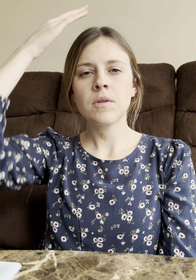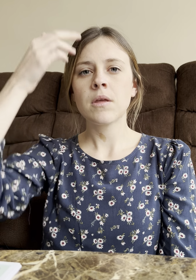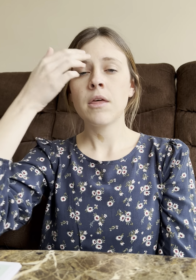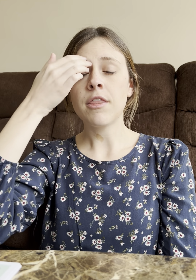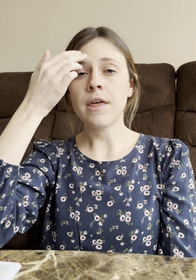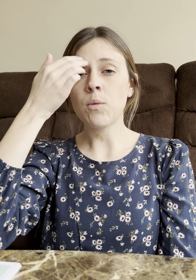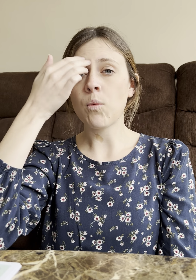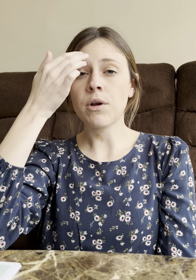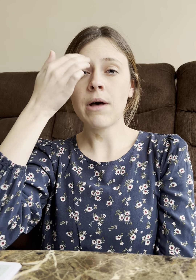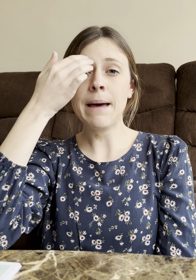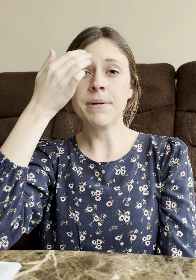then what will happen?